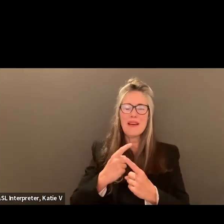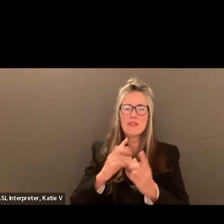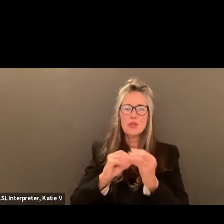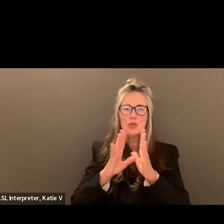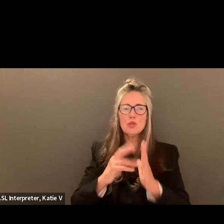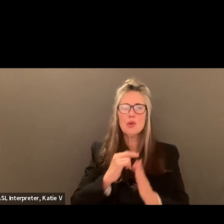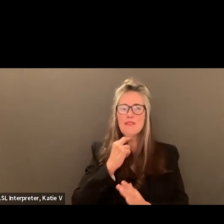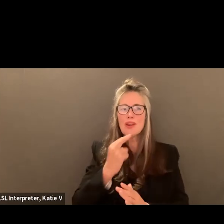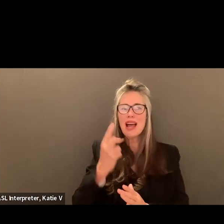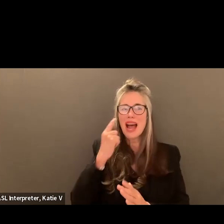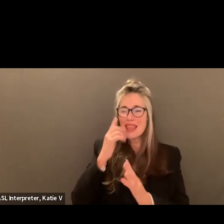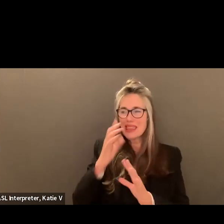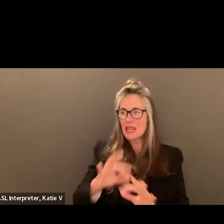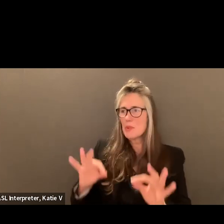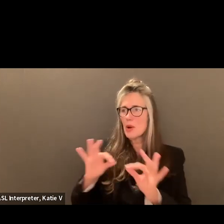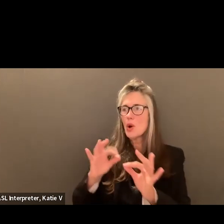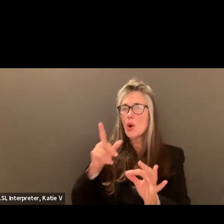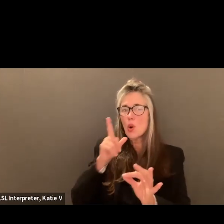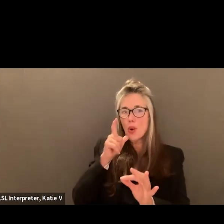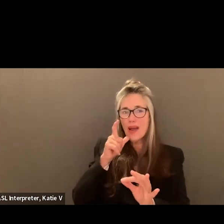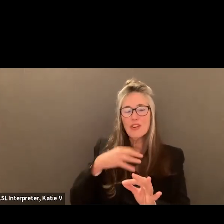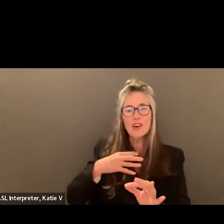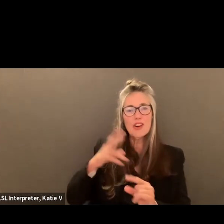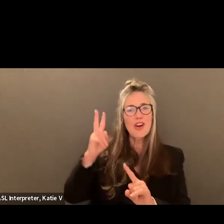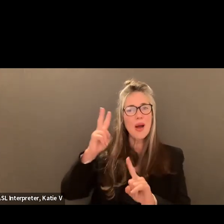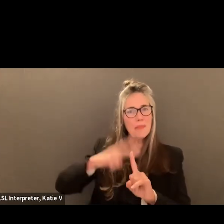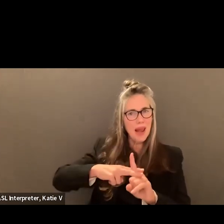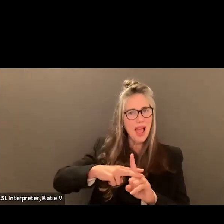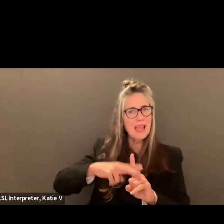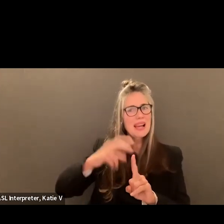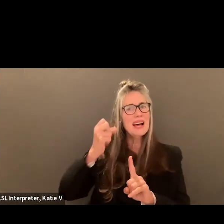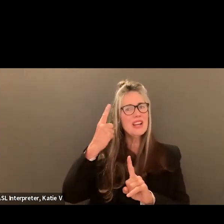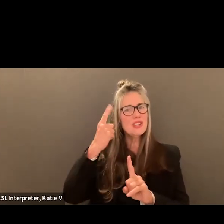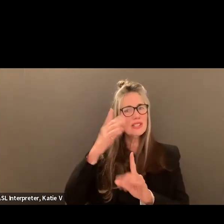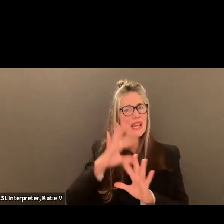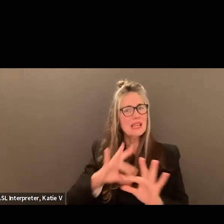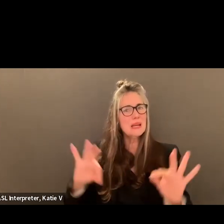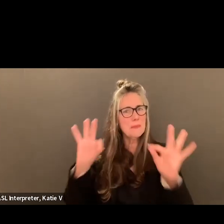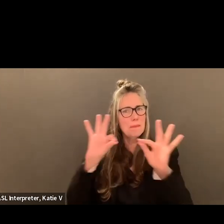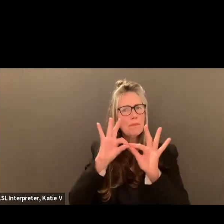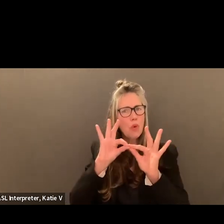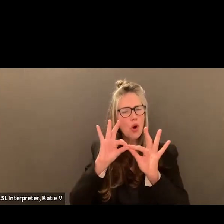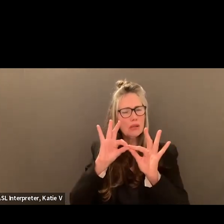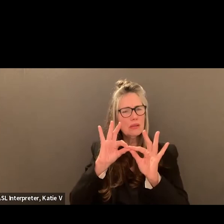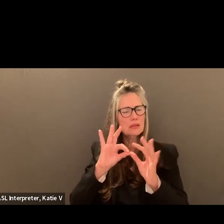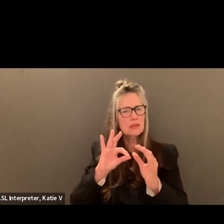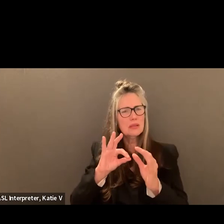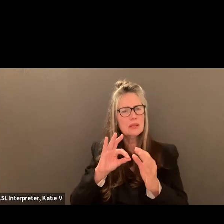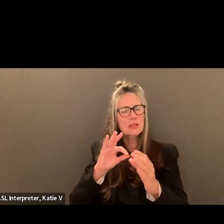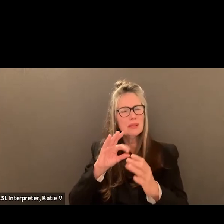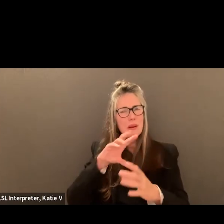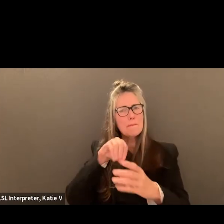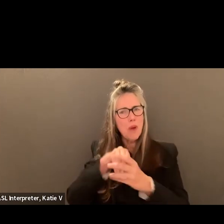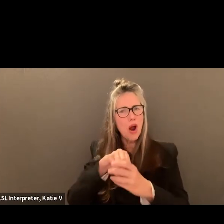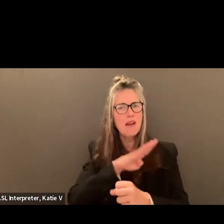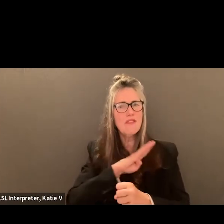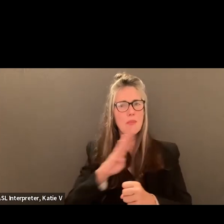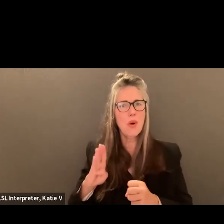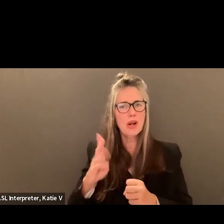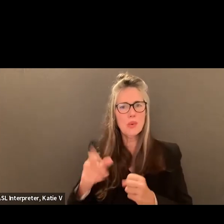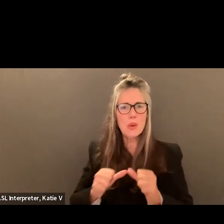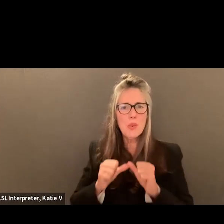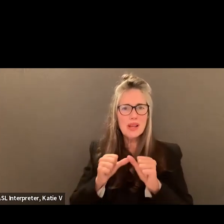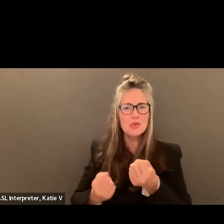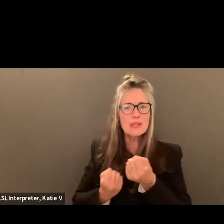whoever, you know, is applying recognizes that this is an integral part of our board and it's something that we want to continue